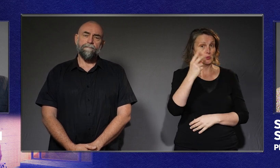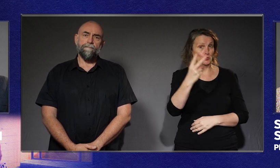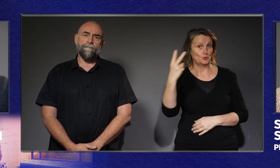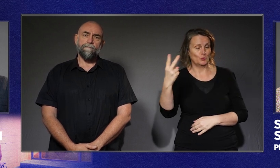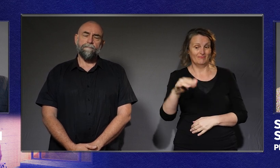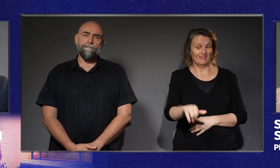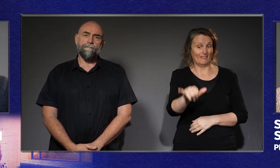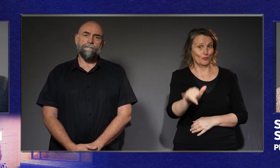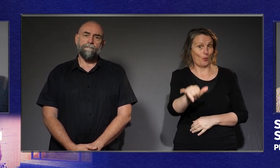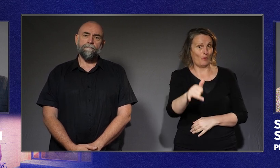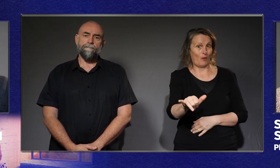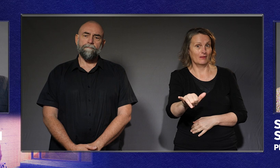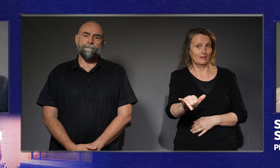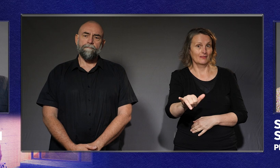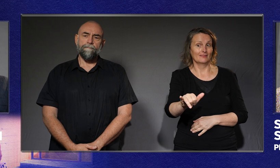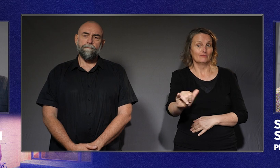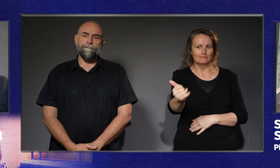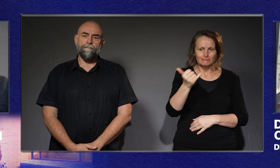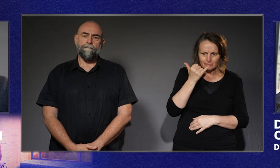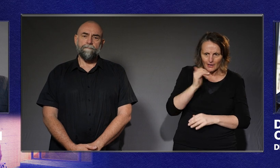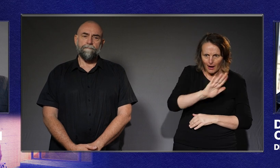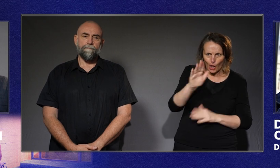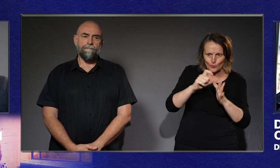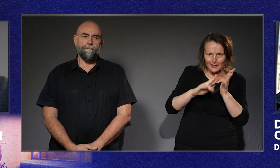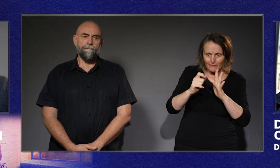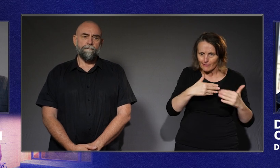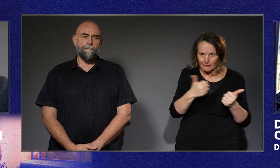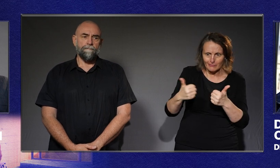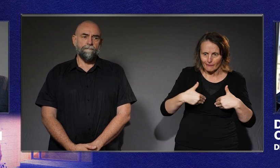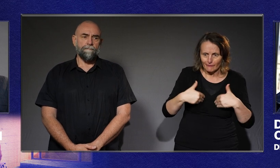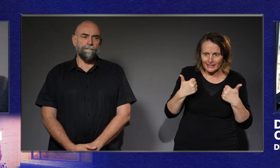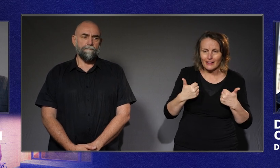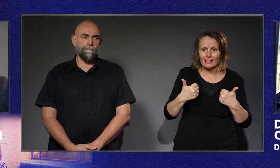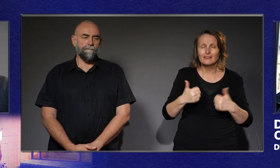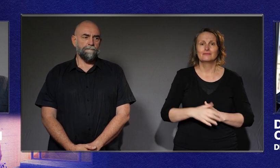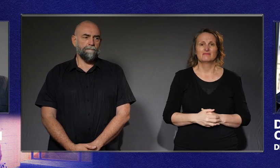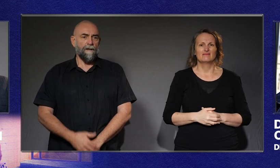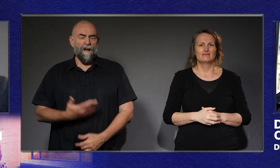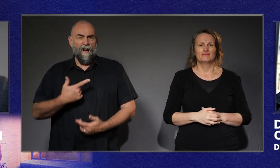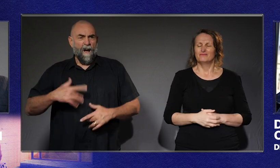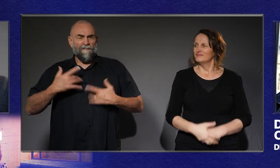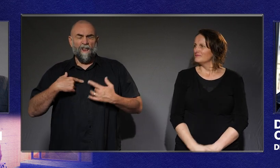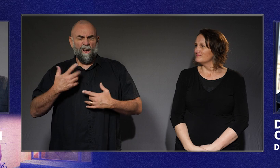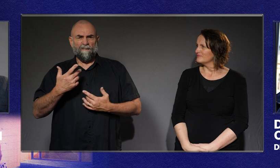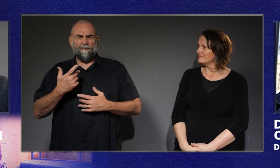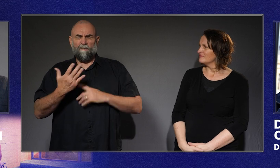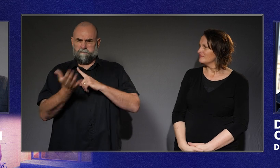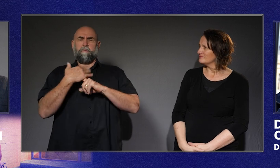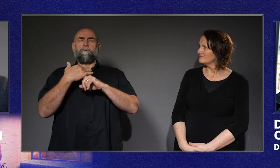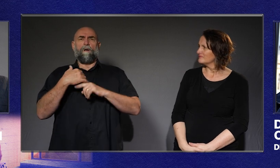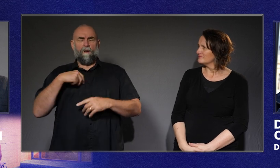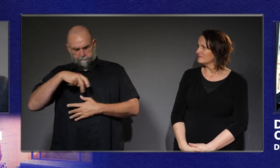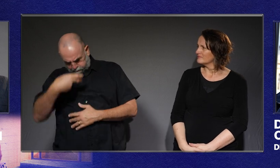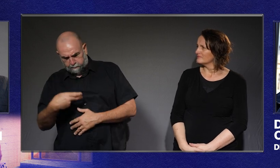Hello. So how are you feeling, mate? Feels like I've been kicked in the guts and hit and fallen to the ground. So